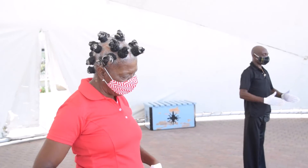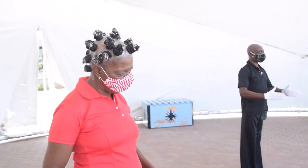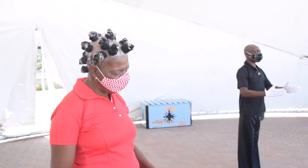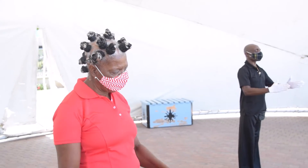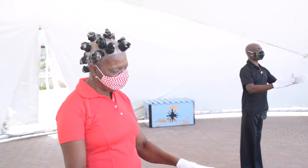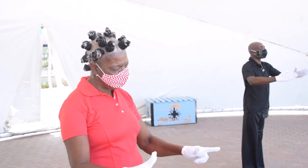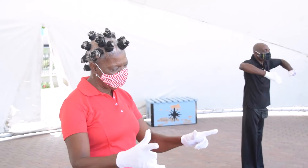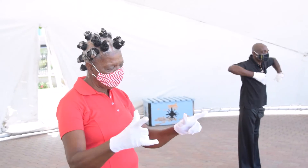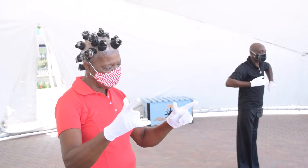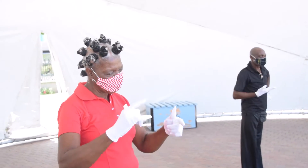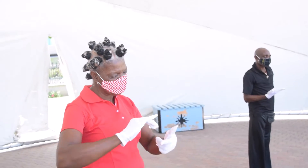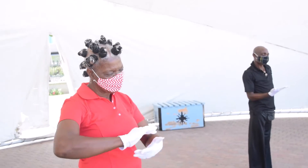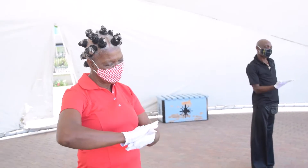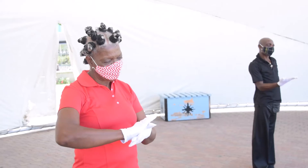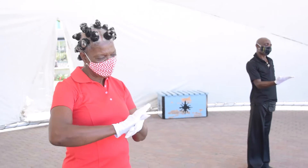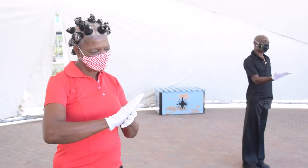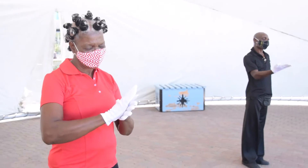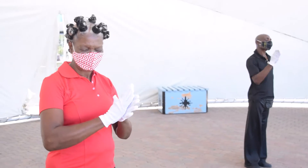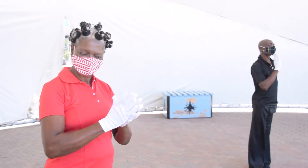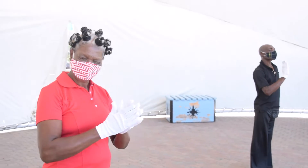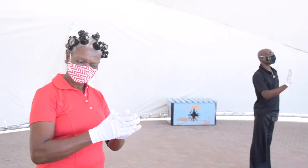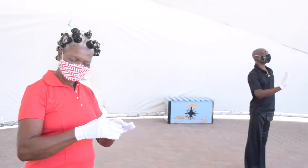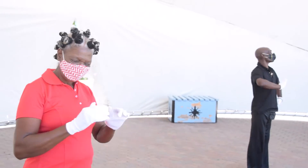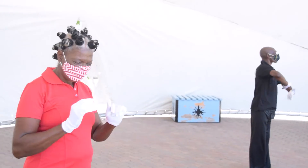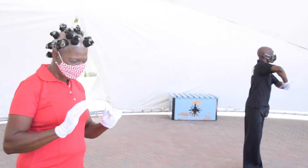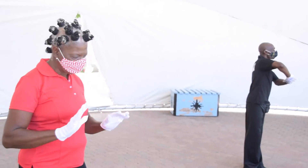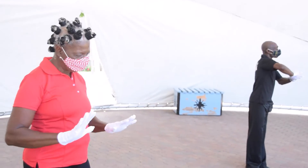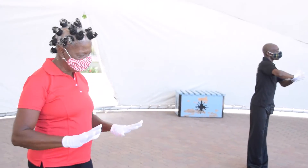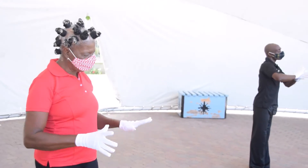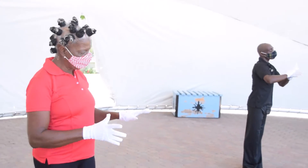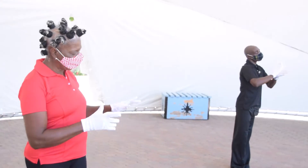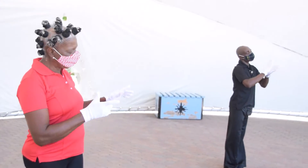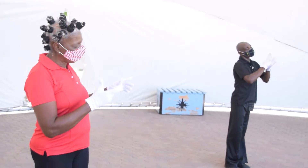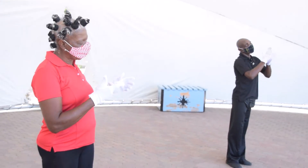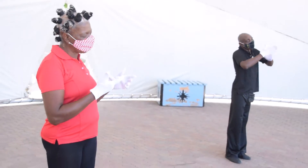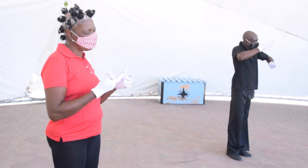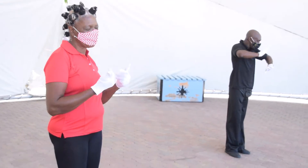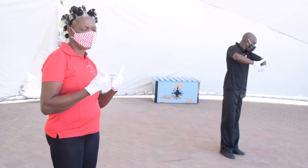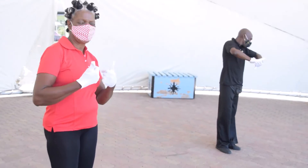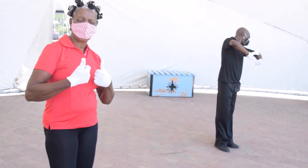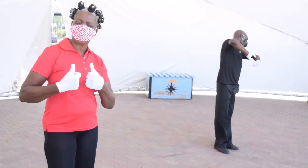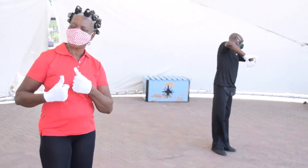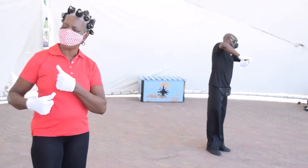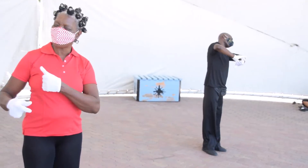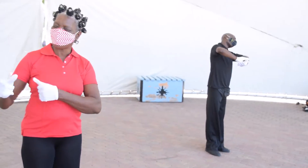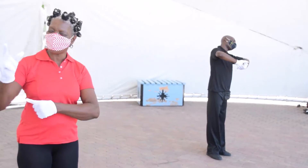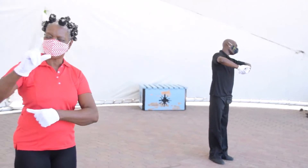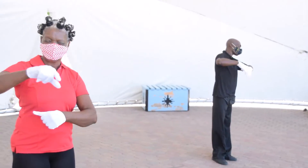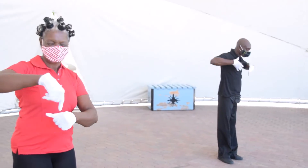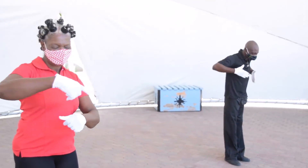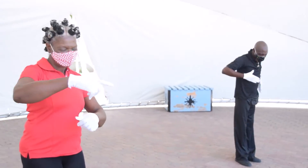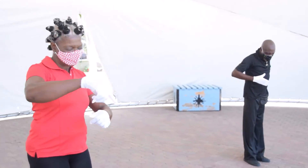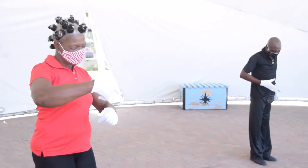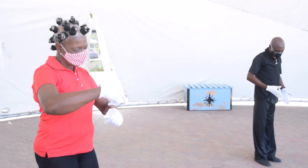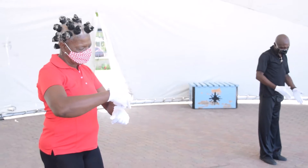there be peace on earth, and